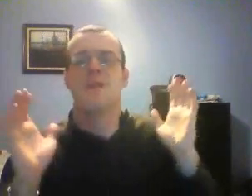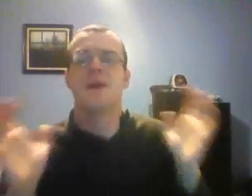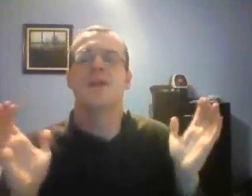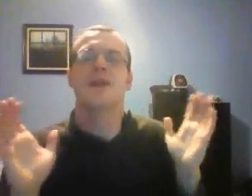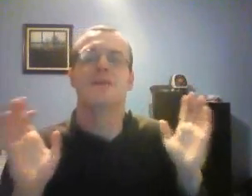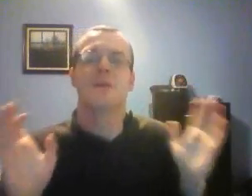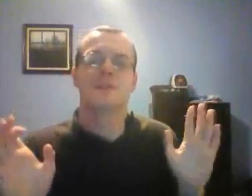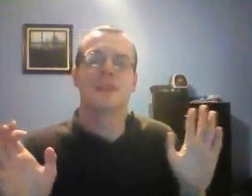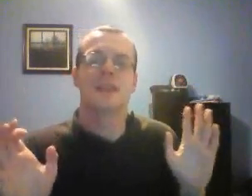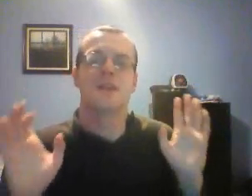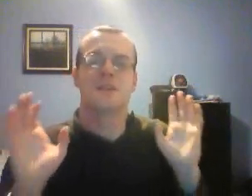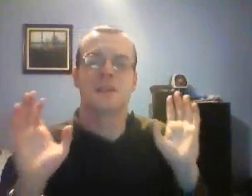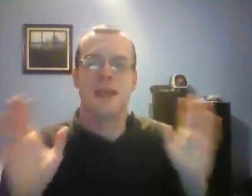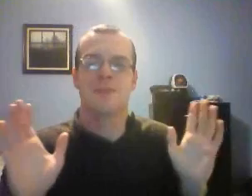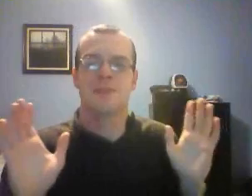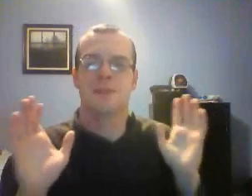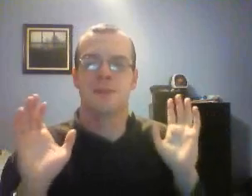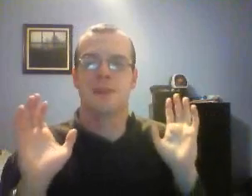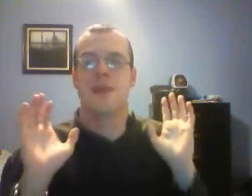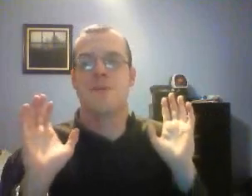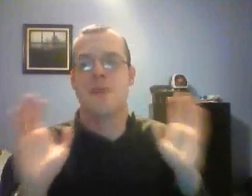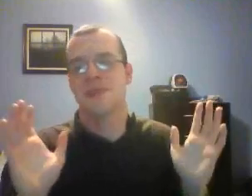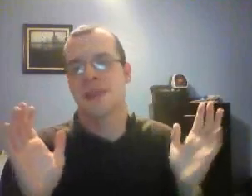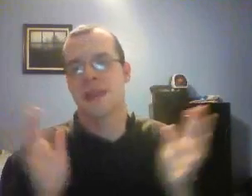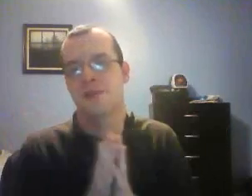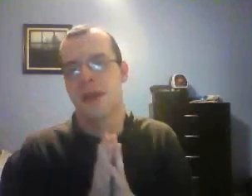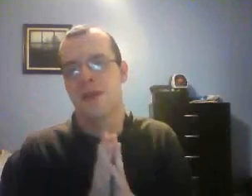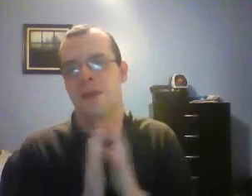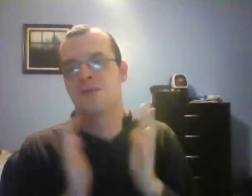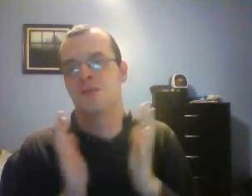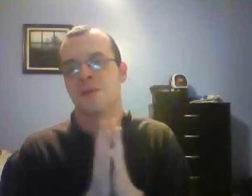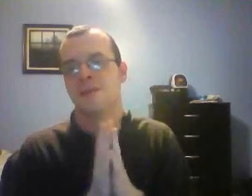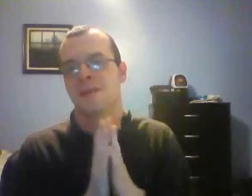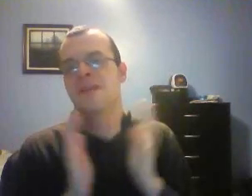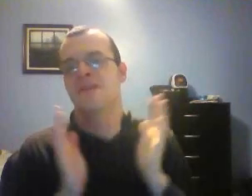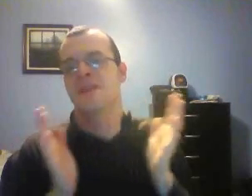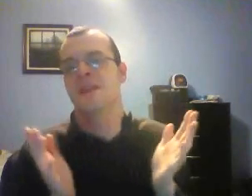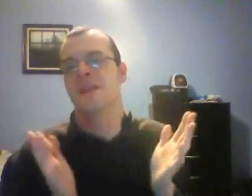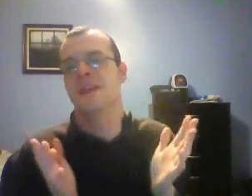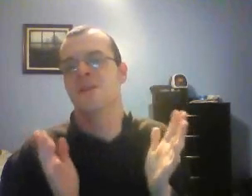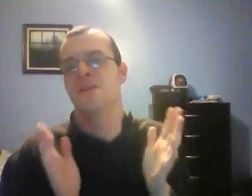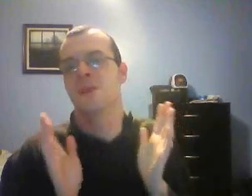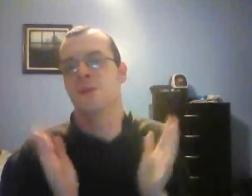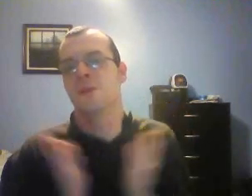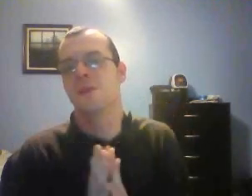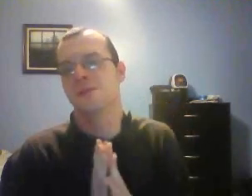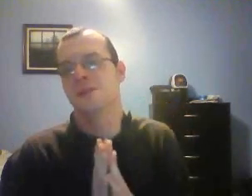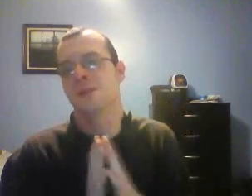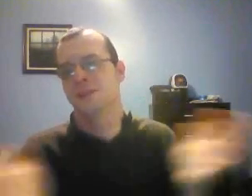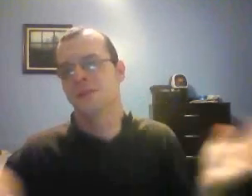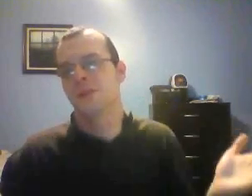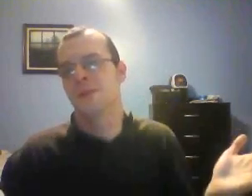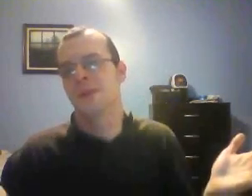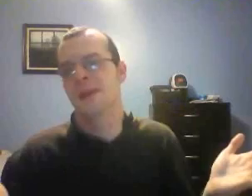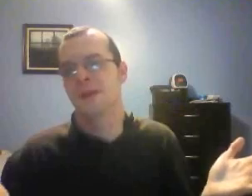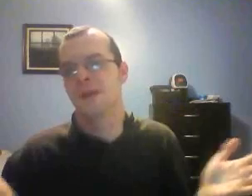the amount of diversity looks absolutely amazing. And after having covered wrestling in the United Kingdom for a number of years and knowing so many people out of there,